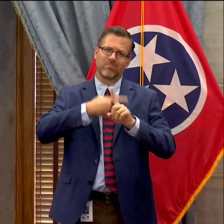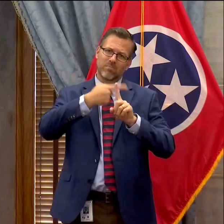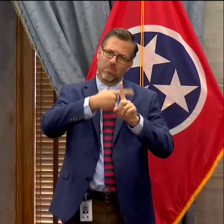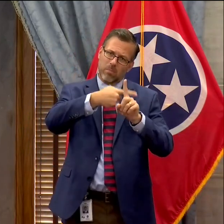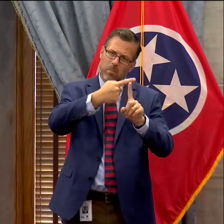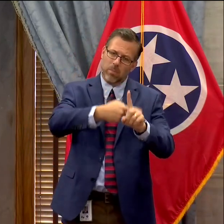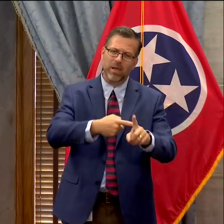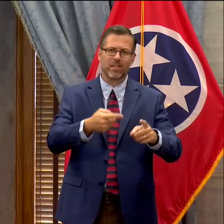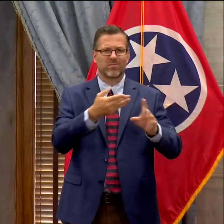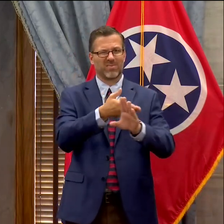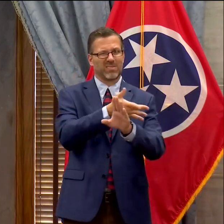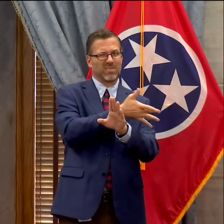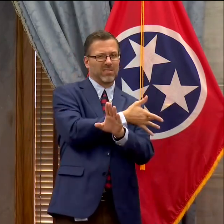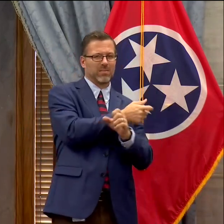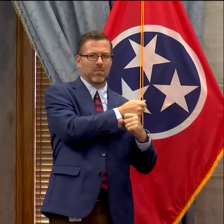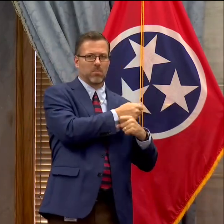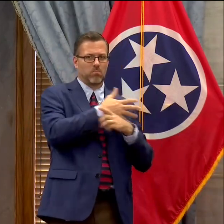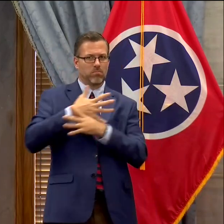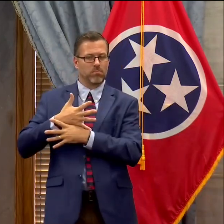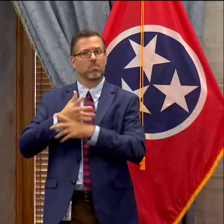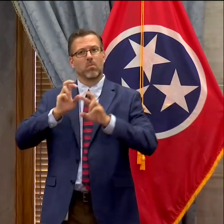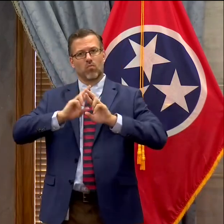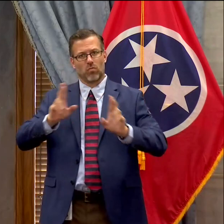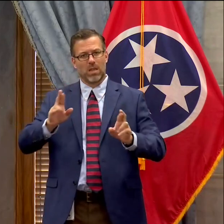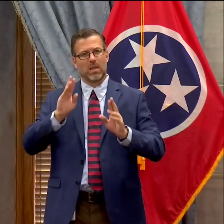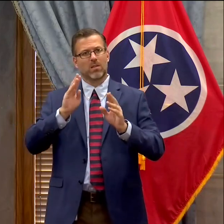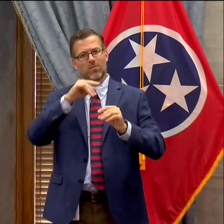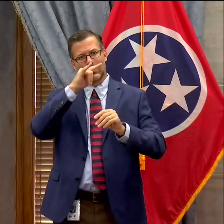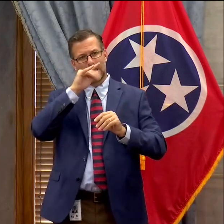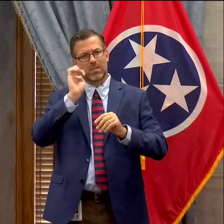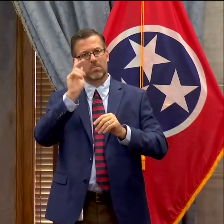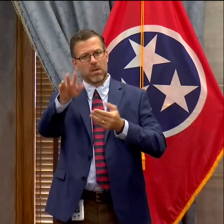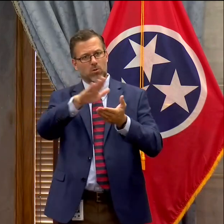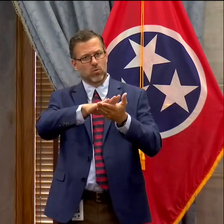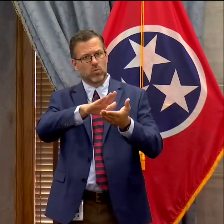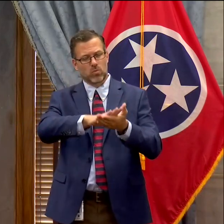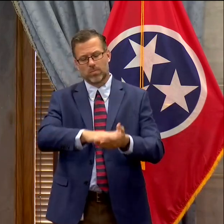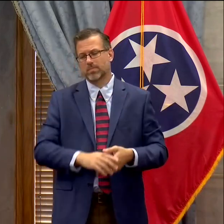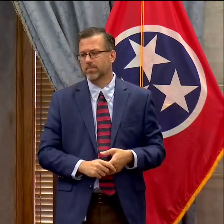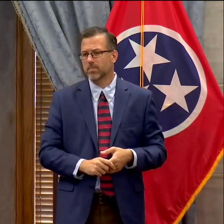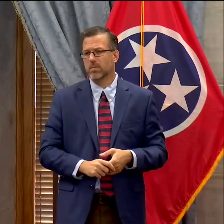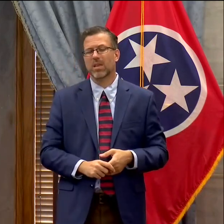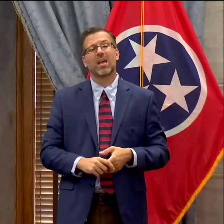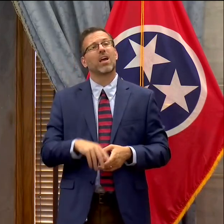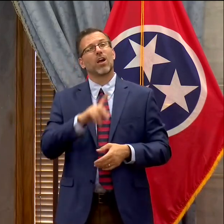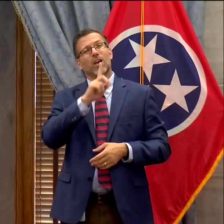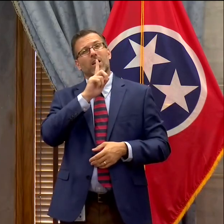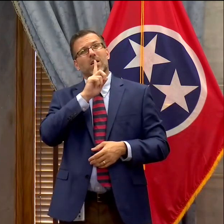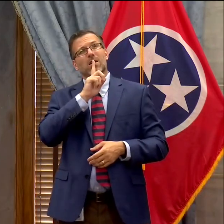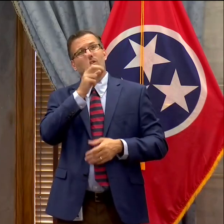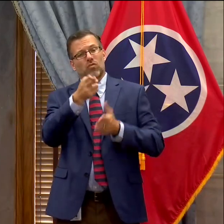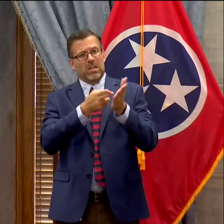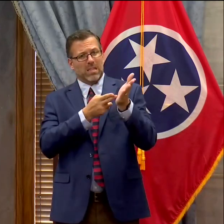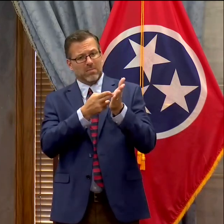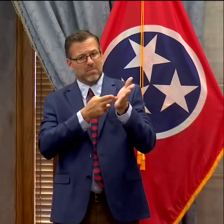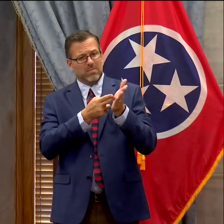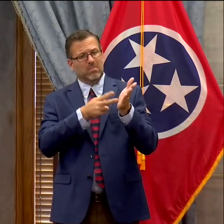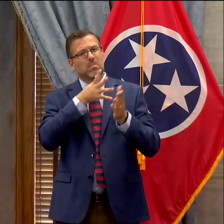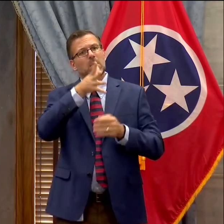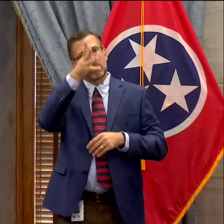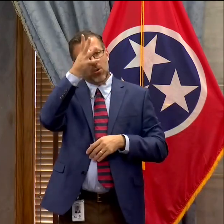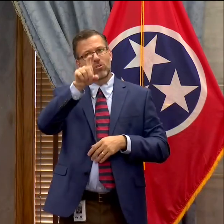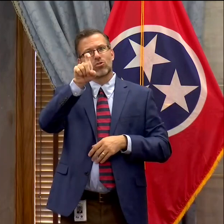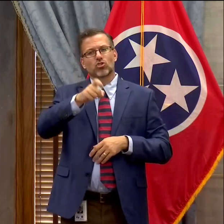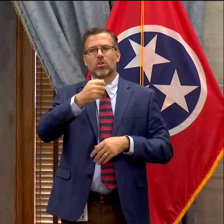kids is to have them back in school. But I think the overriding belief that I have is that parents should have a